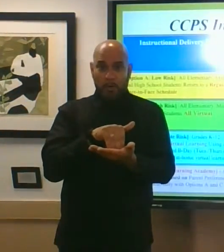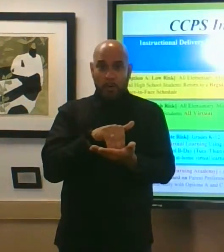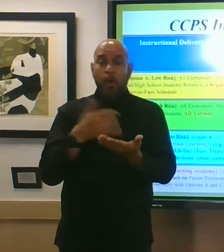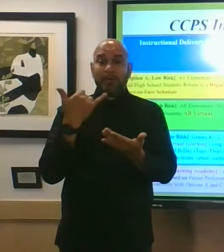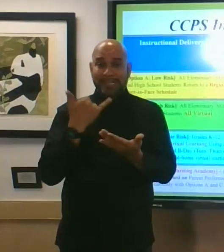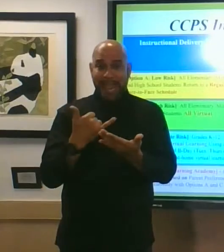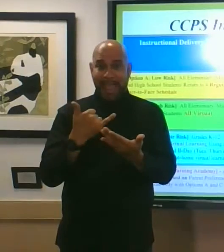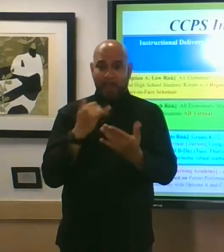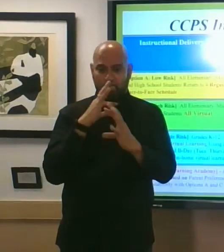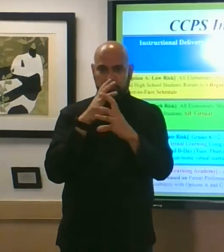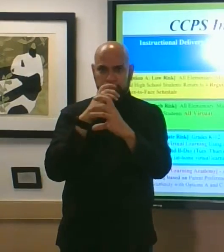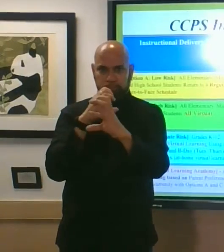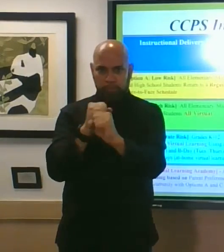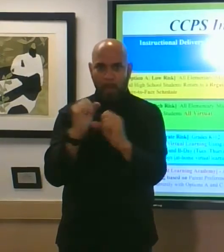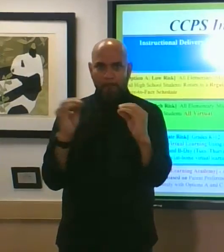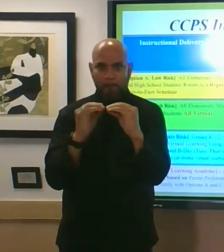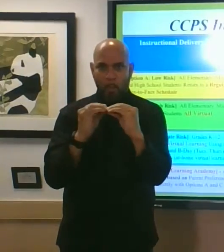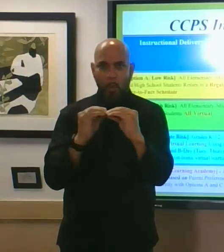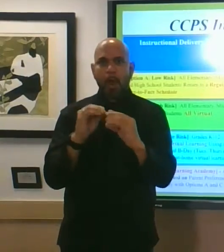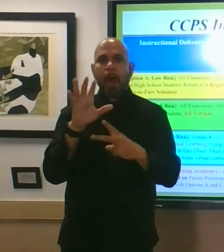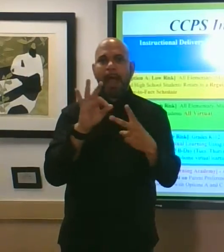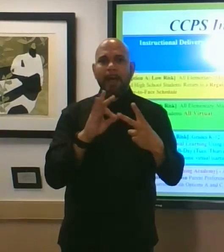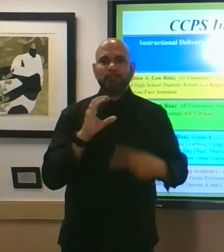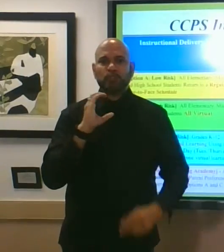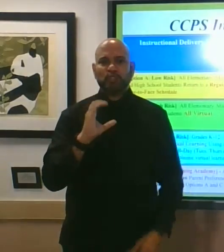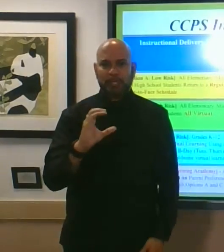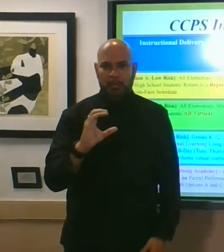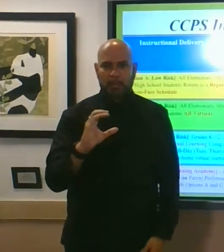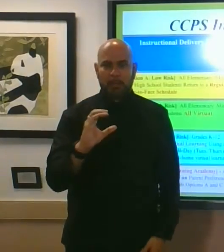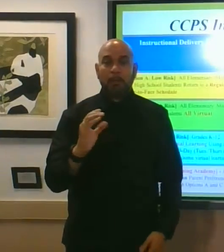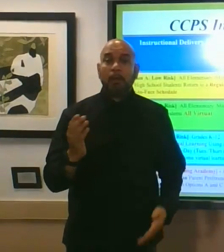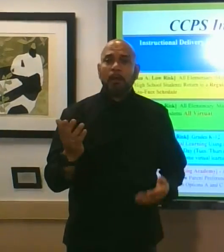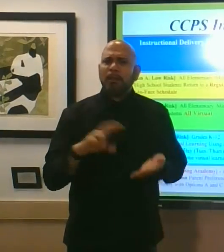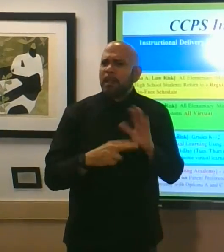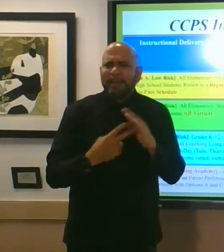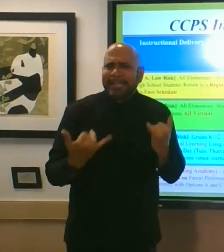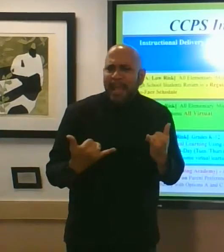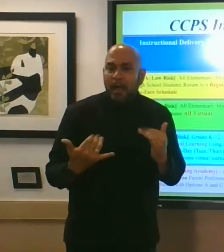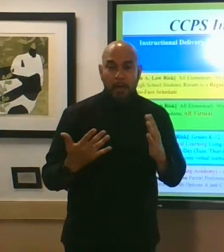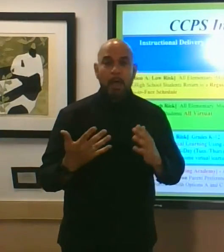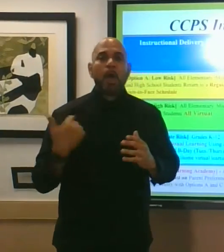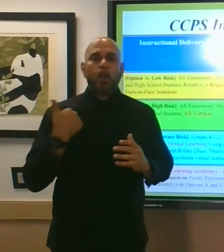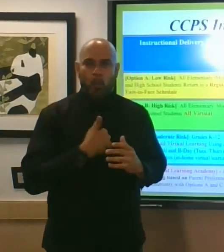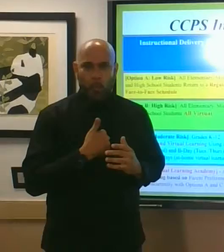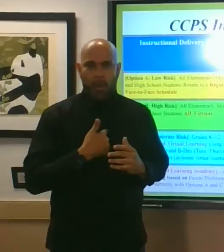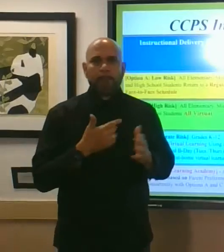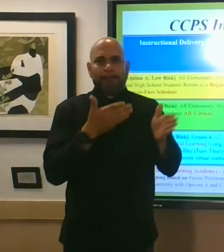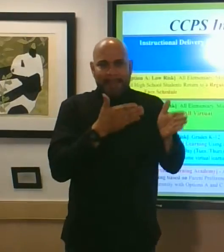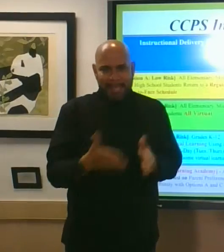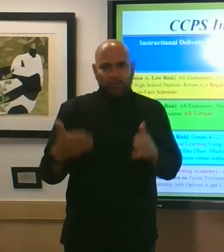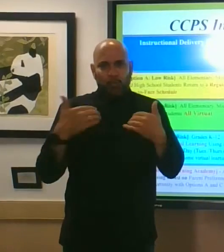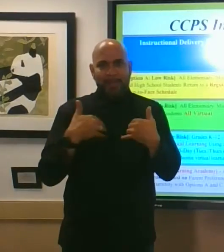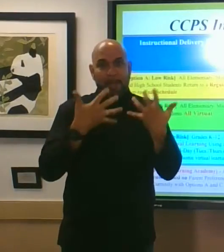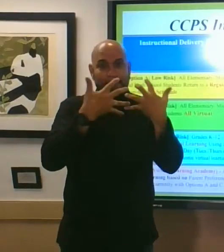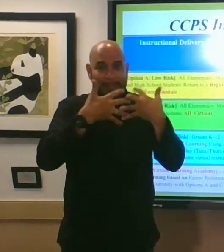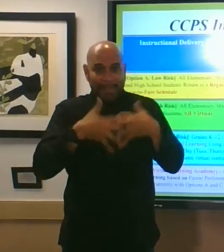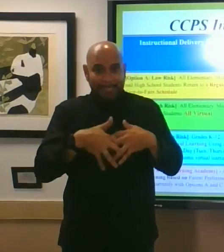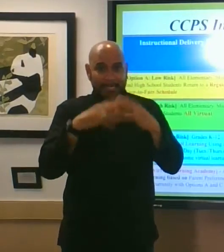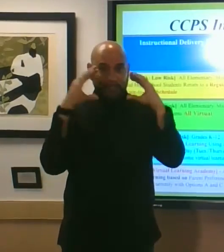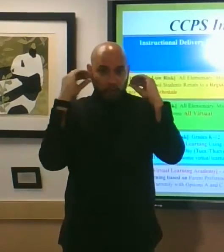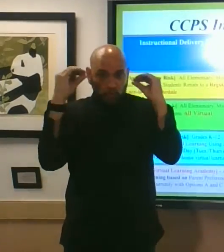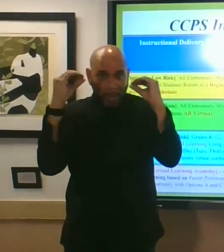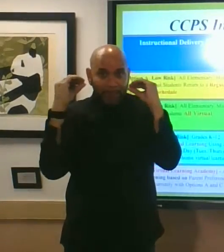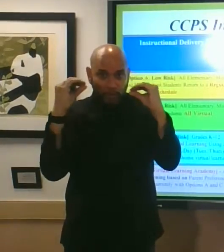c what does that mean right now we're planning to have blended instruction on august 3rd